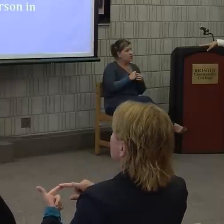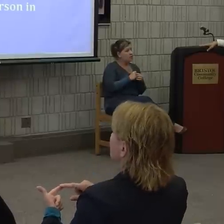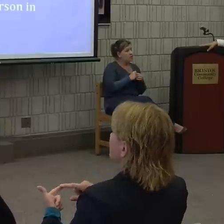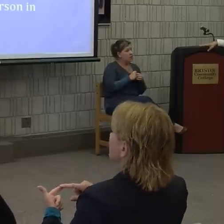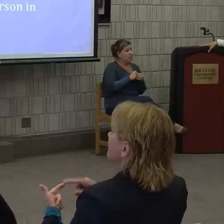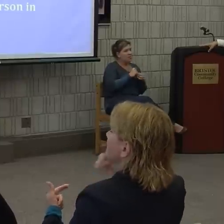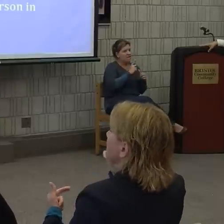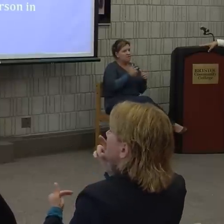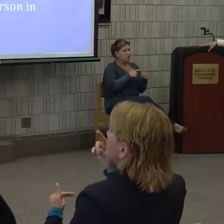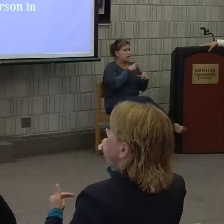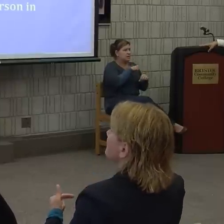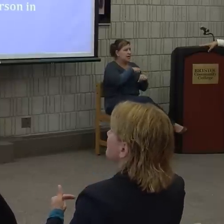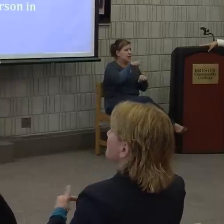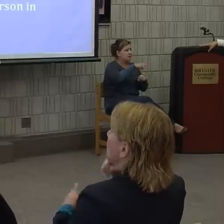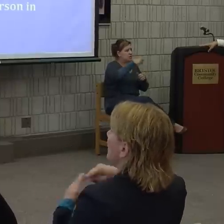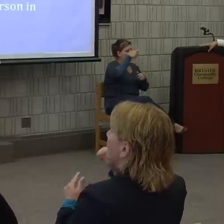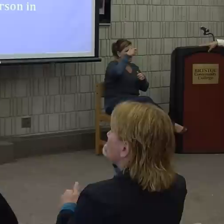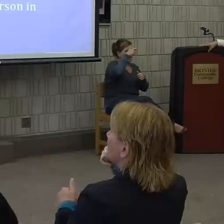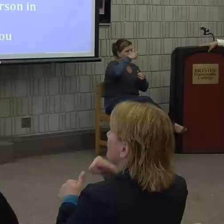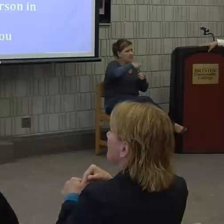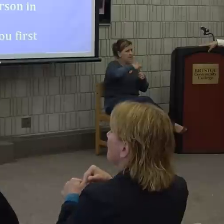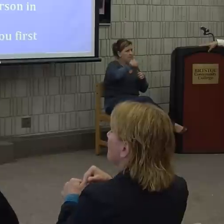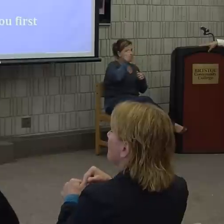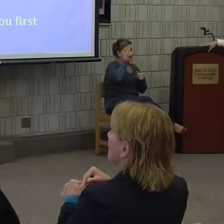realizing you were different than your family?